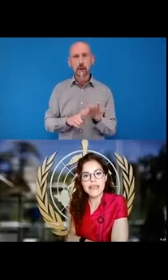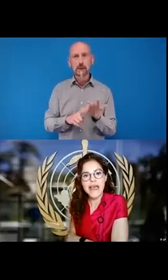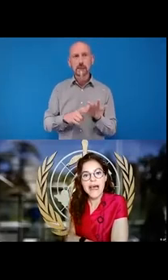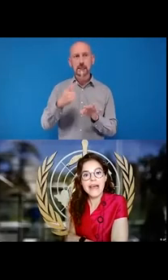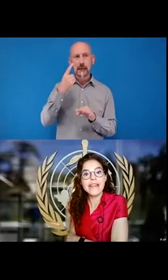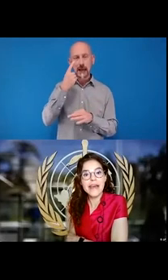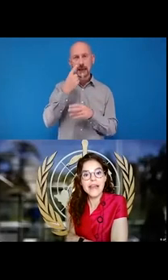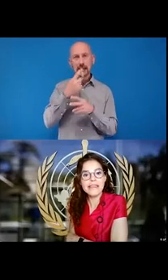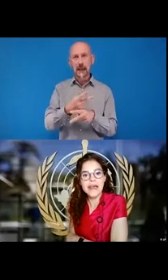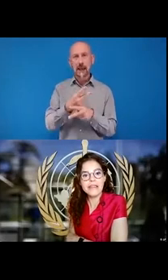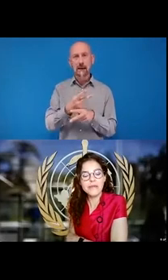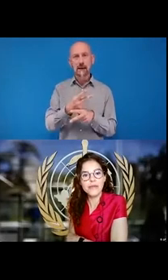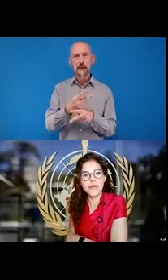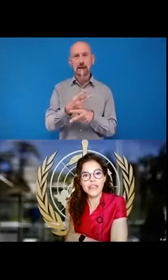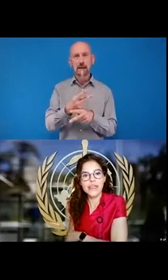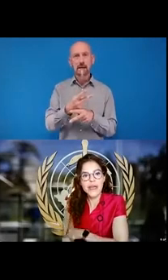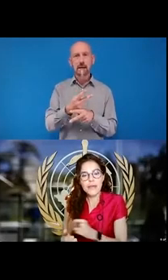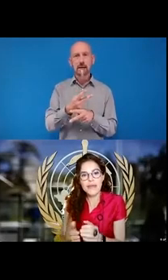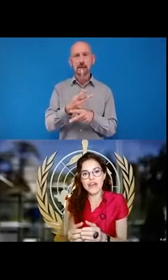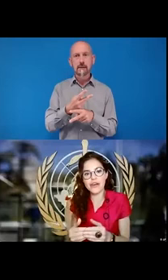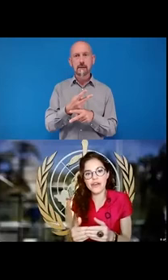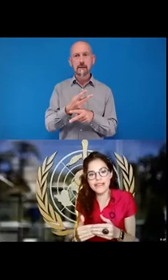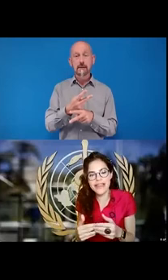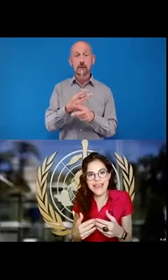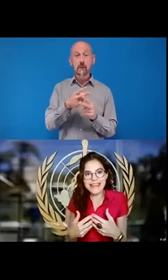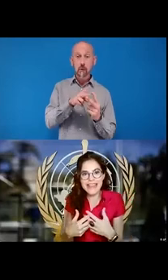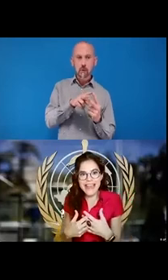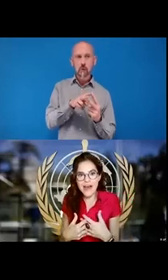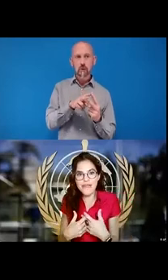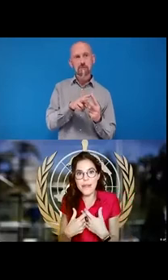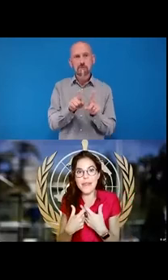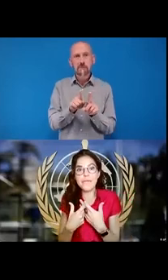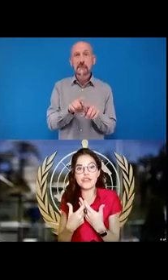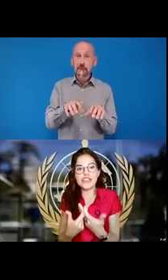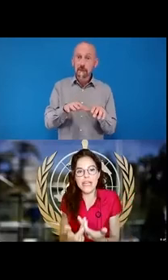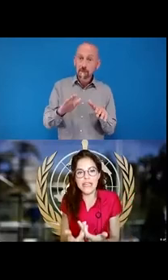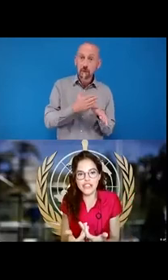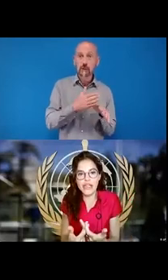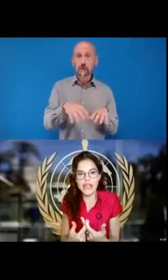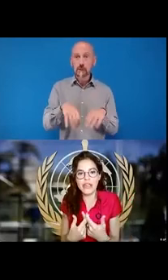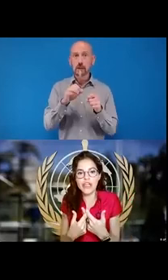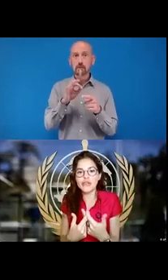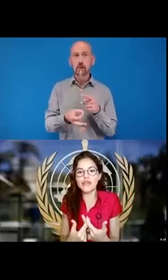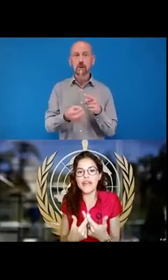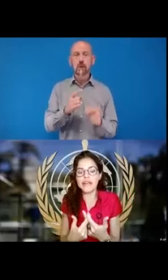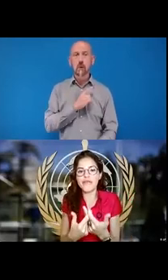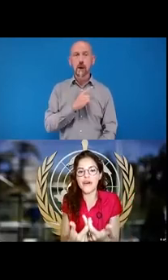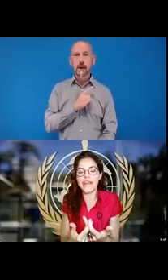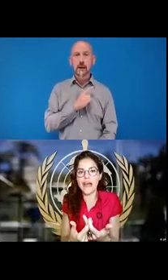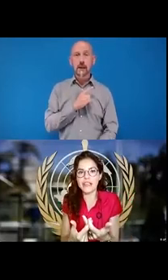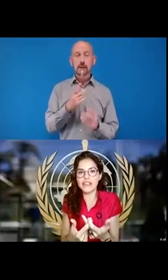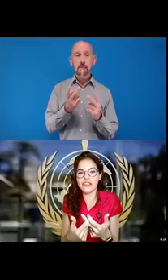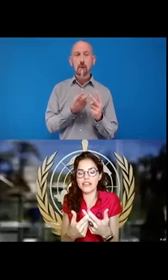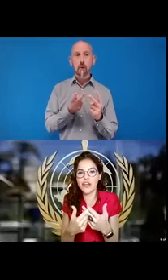Alakos they are a starting point because they have the potential to drive